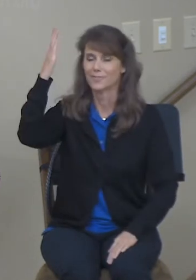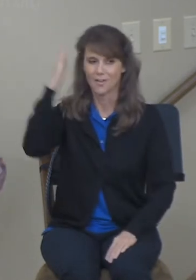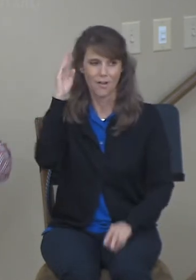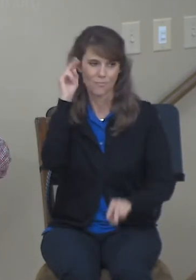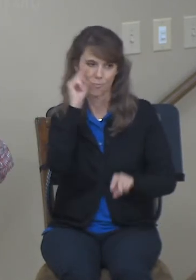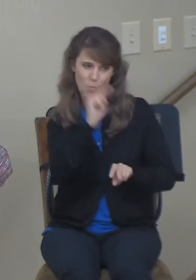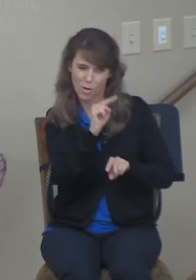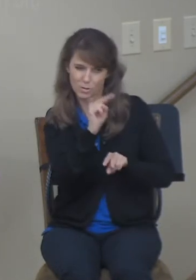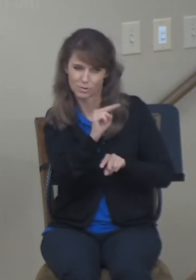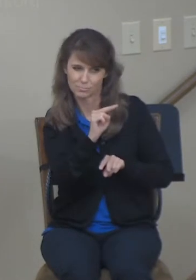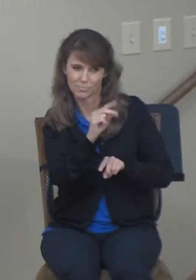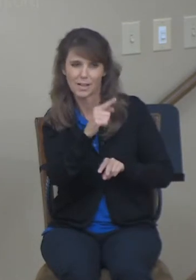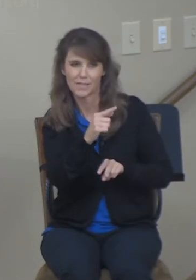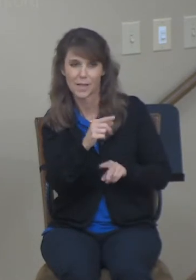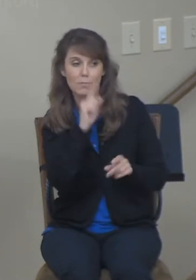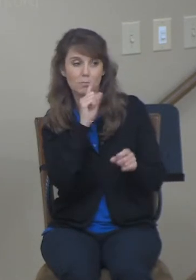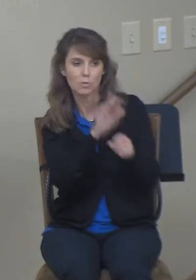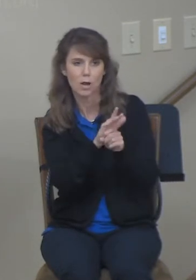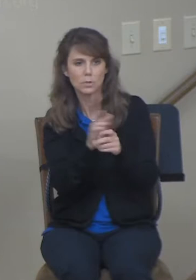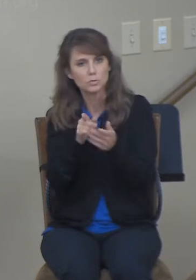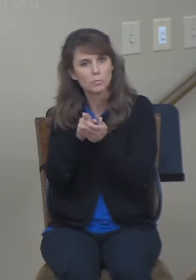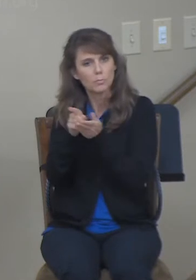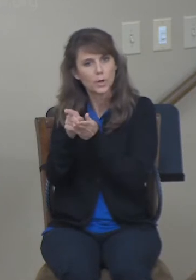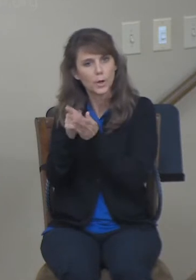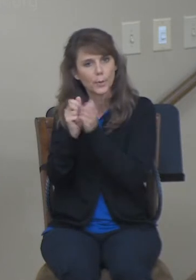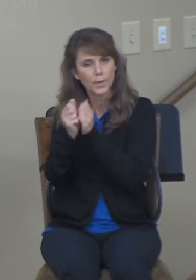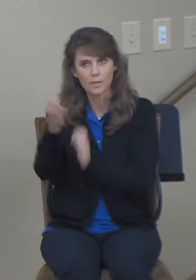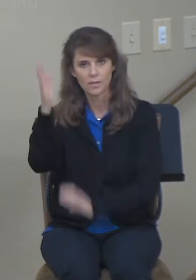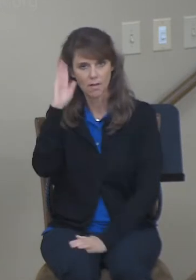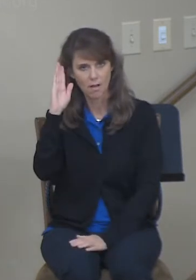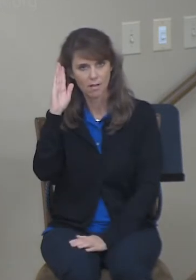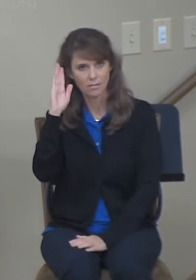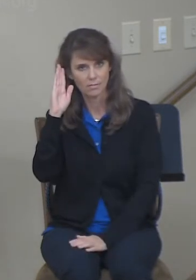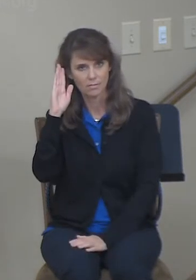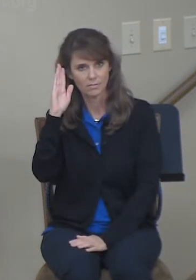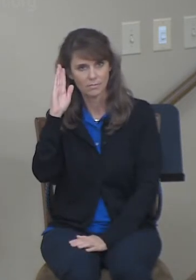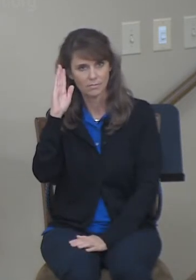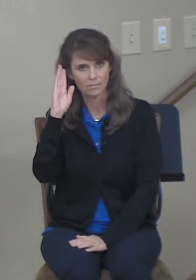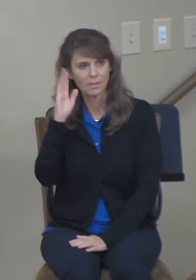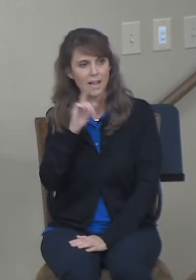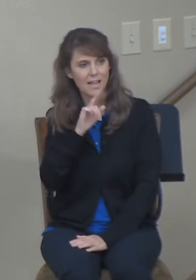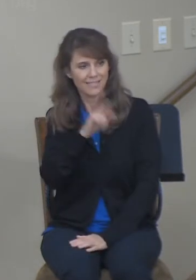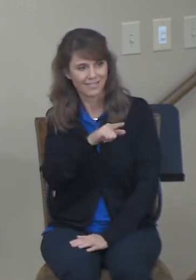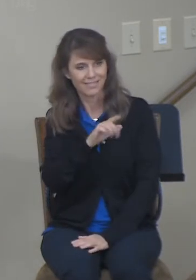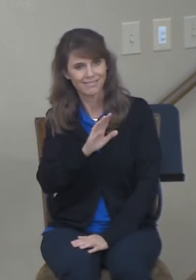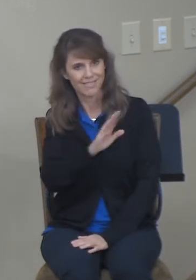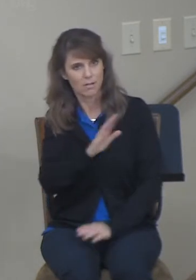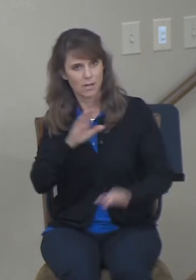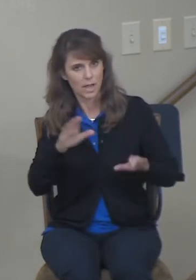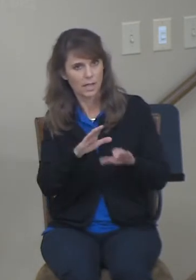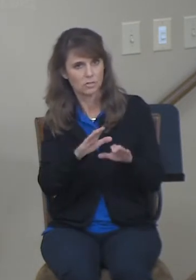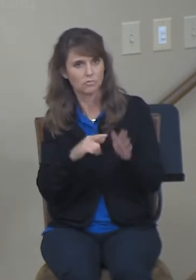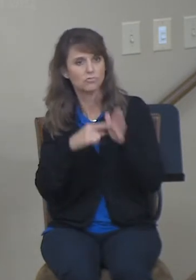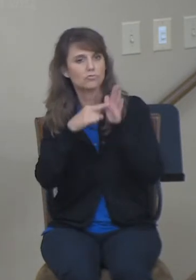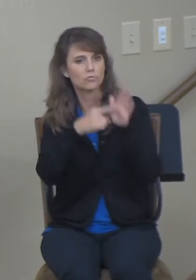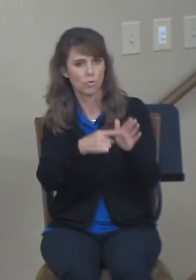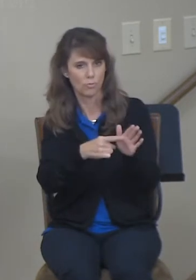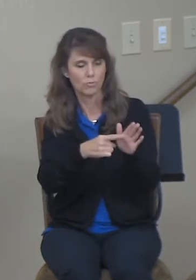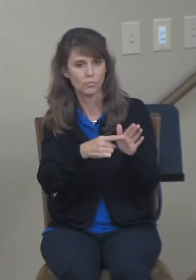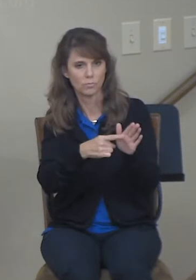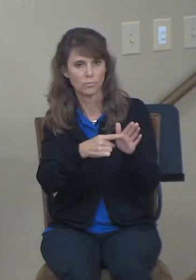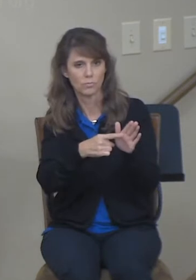themselves pure, and their integrity is shown. And that's kind of followed up by their excellent name, right?